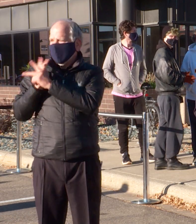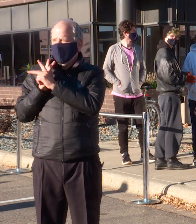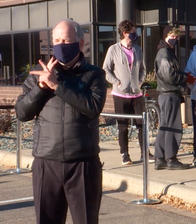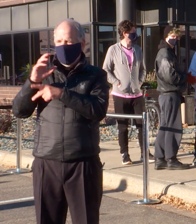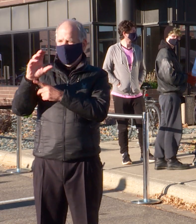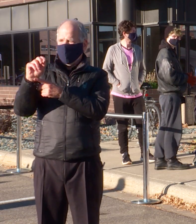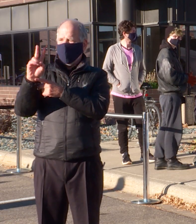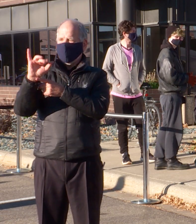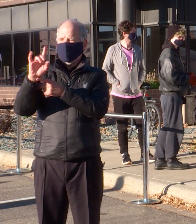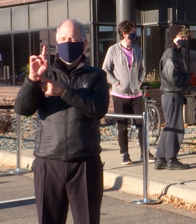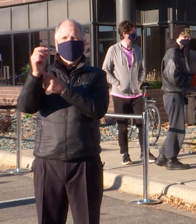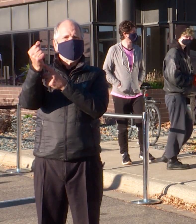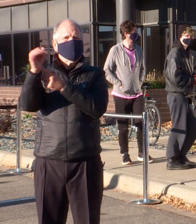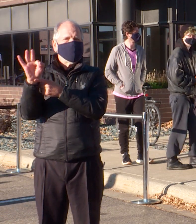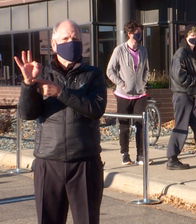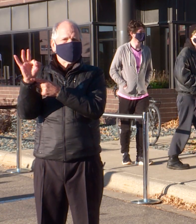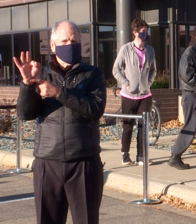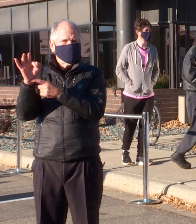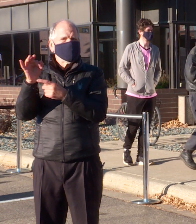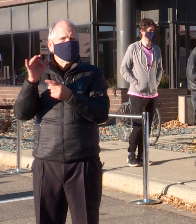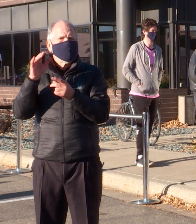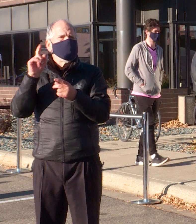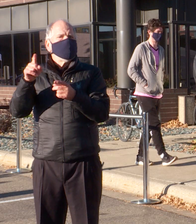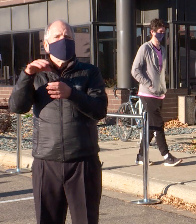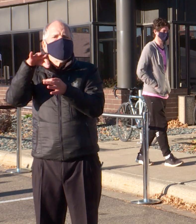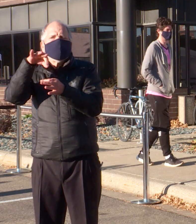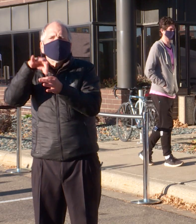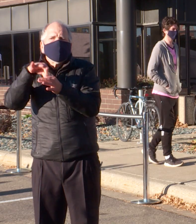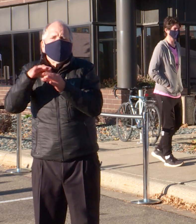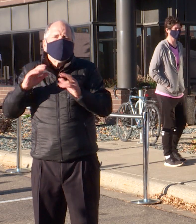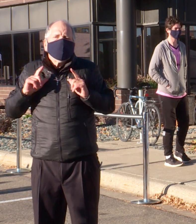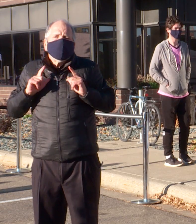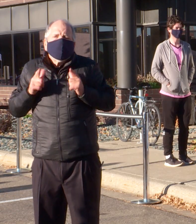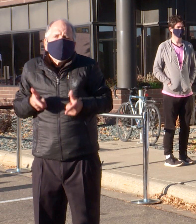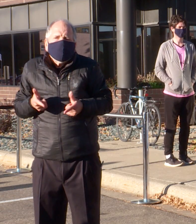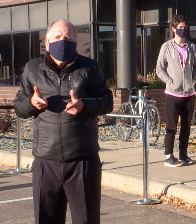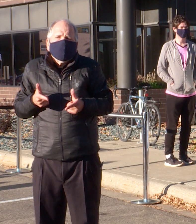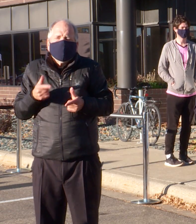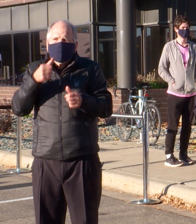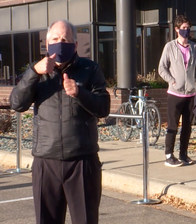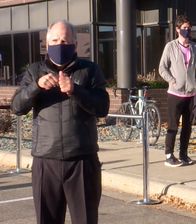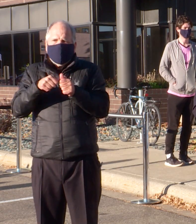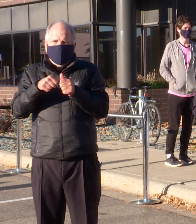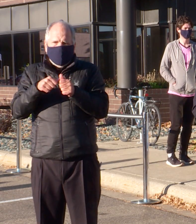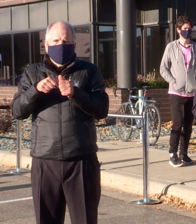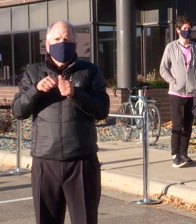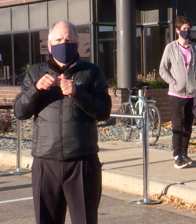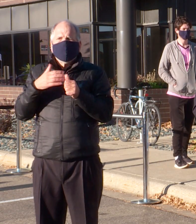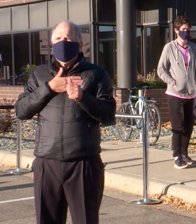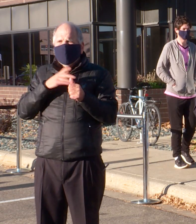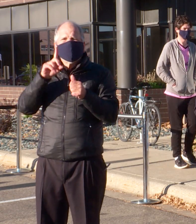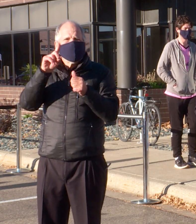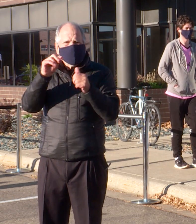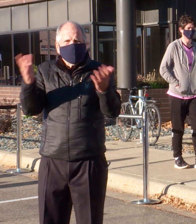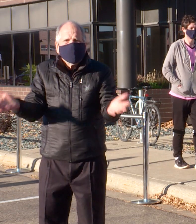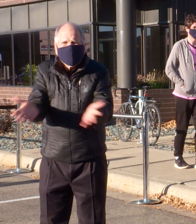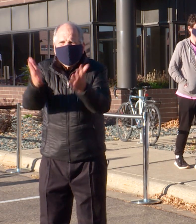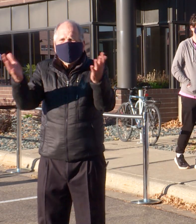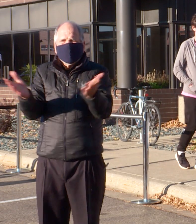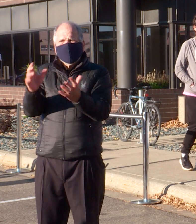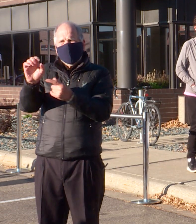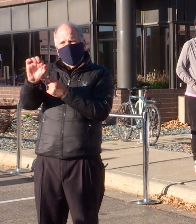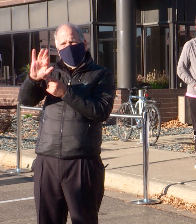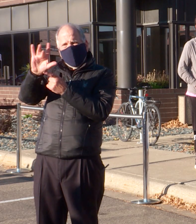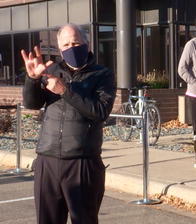continue voting early by mail where they have that opportunity and choose to do so. Voting early by mail will help protect them.